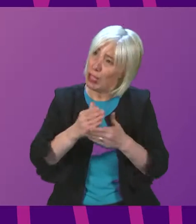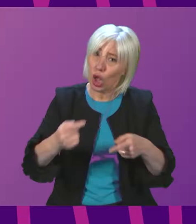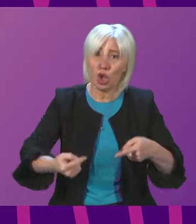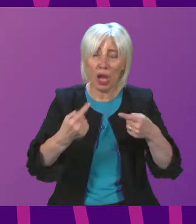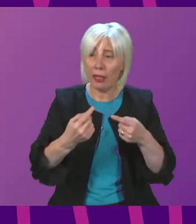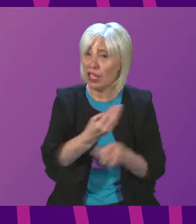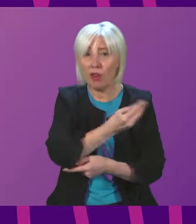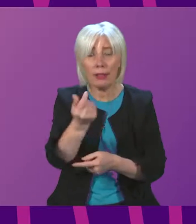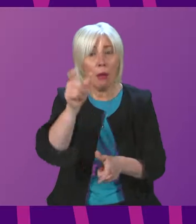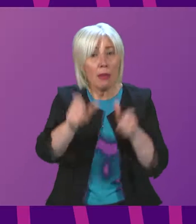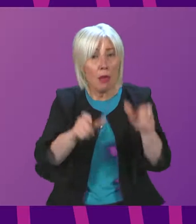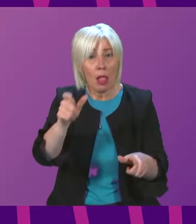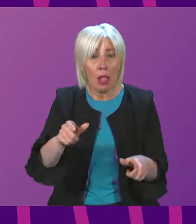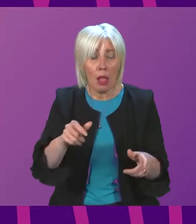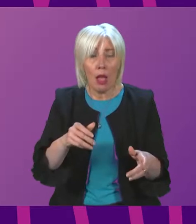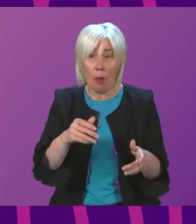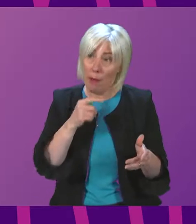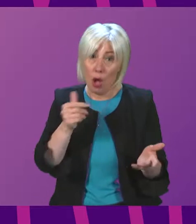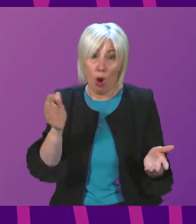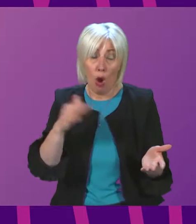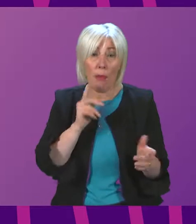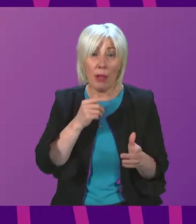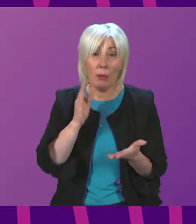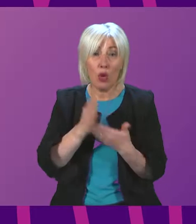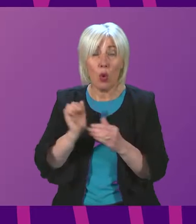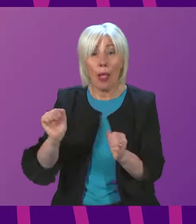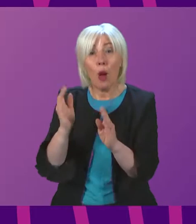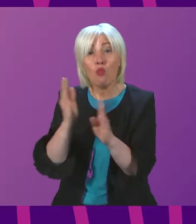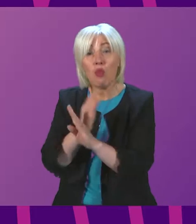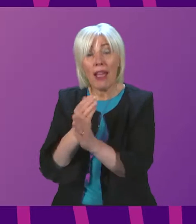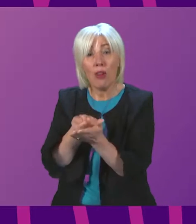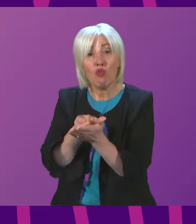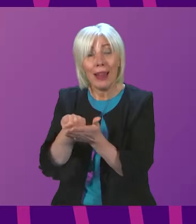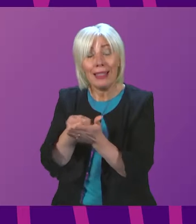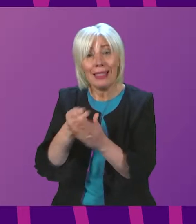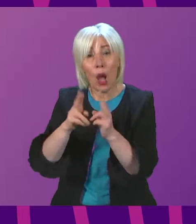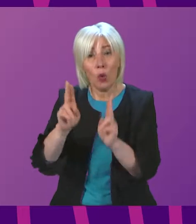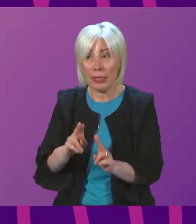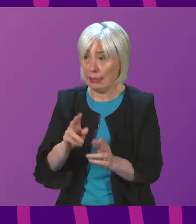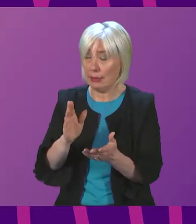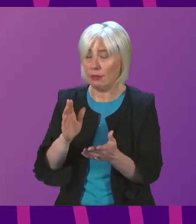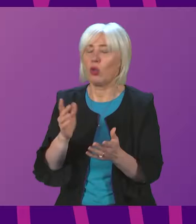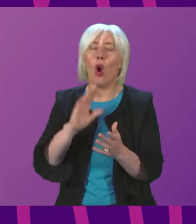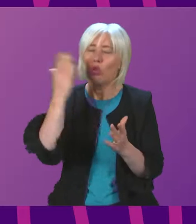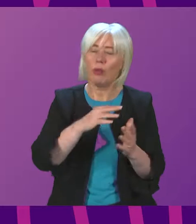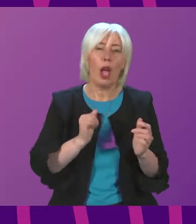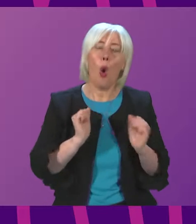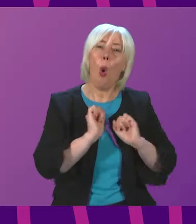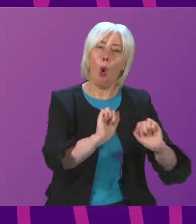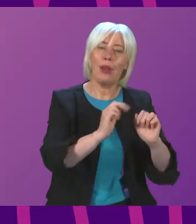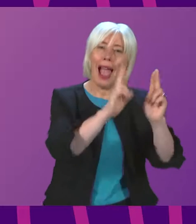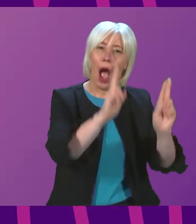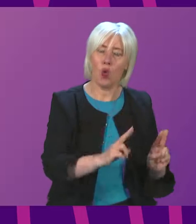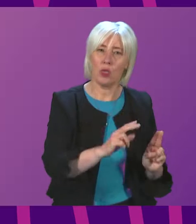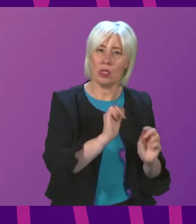facing some but by no means all, to get private sector dwellings up to the same and important safety standards as other